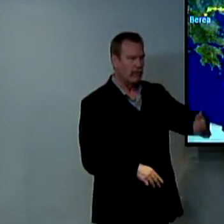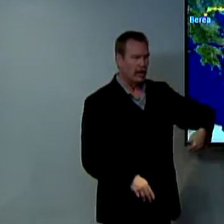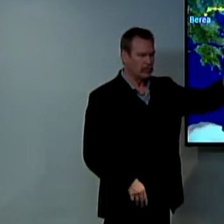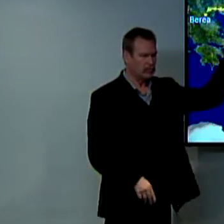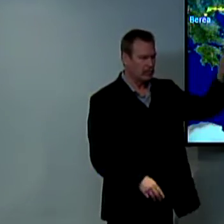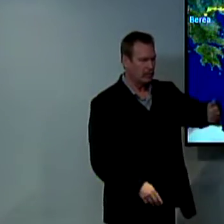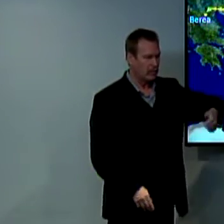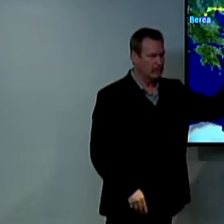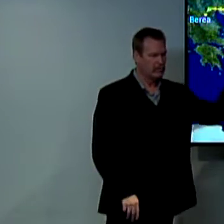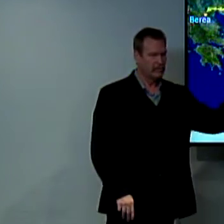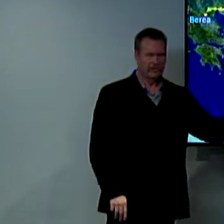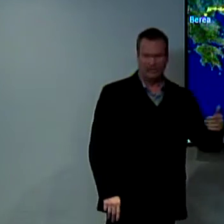please leave go to another area